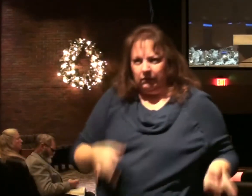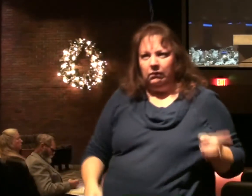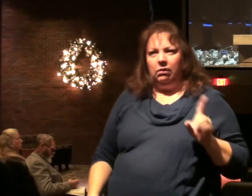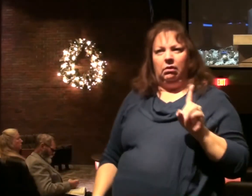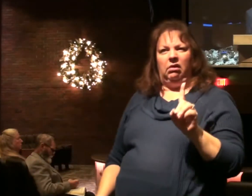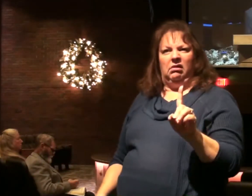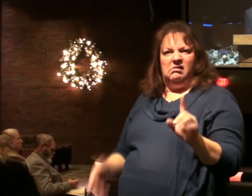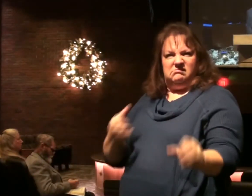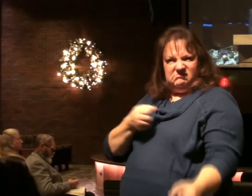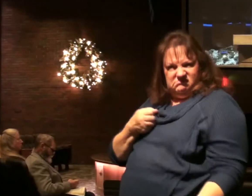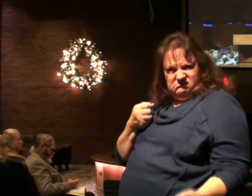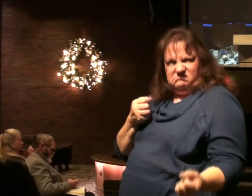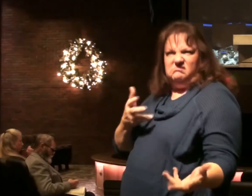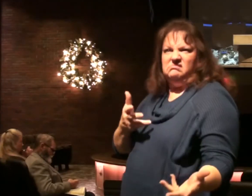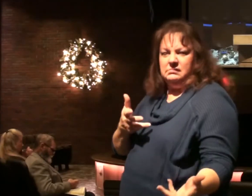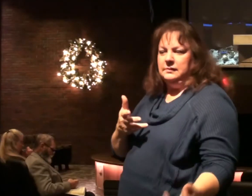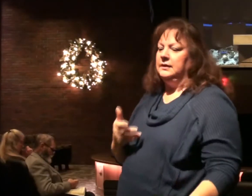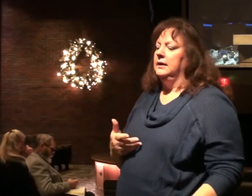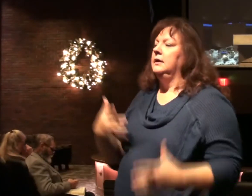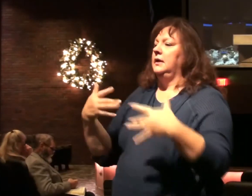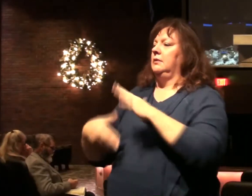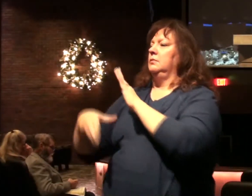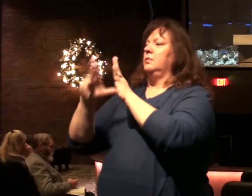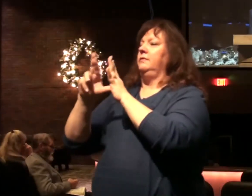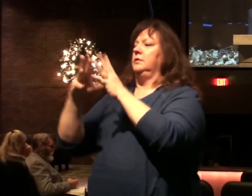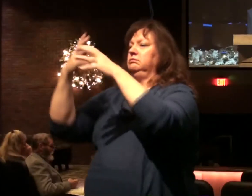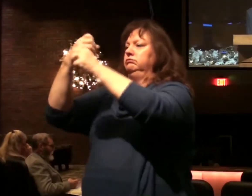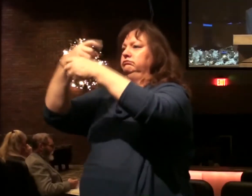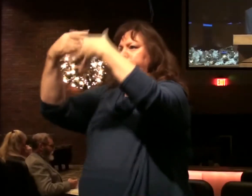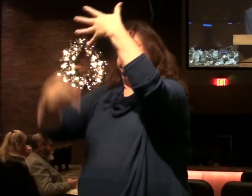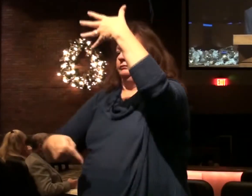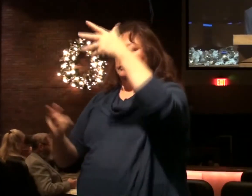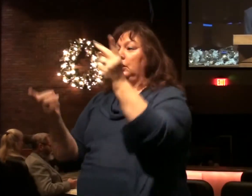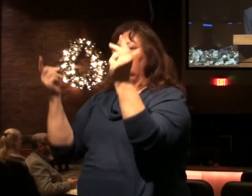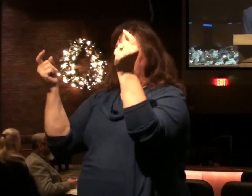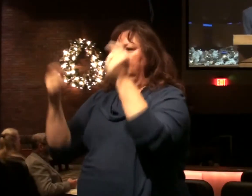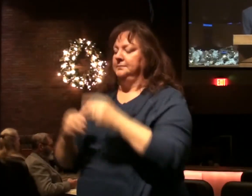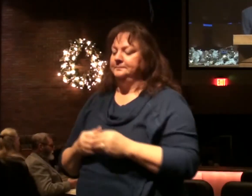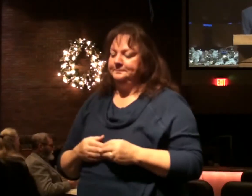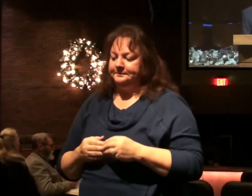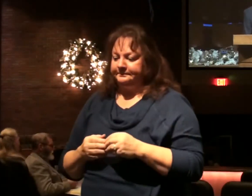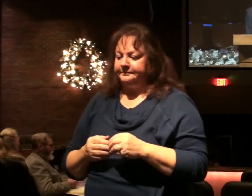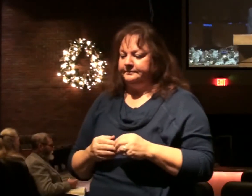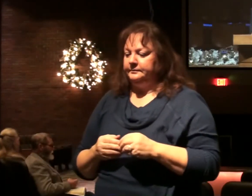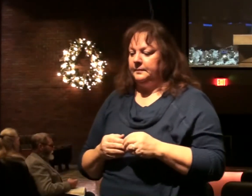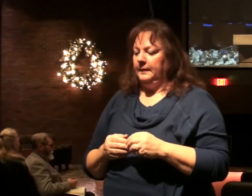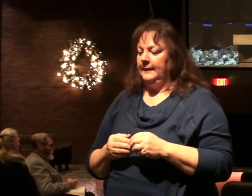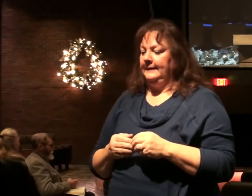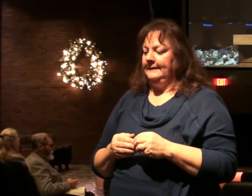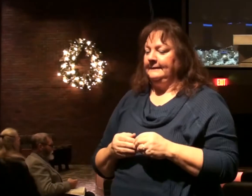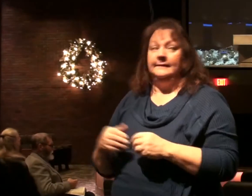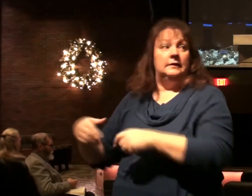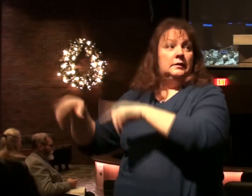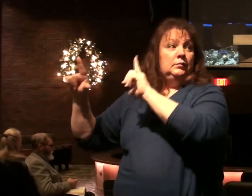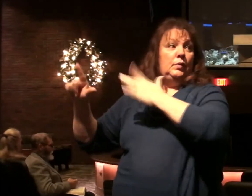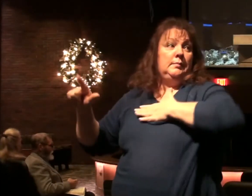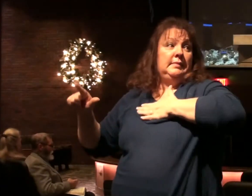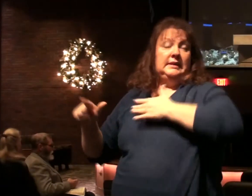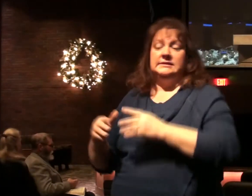to pour his wrath. Alright let me just review what we've covered this morning quickly. Let's put these points up if you would.